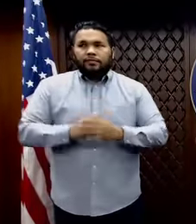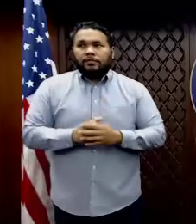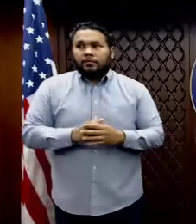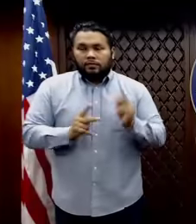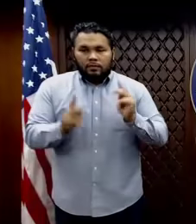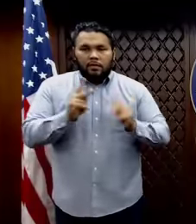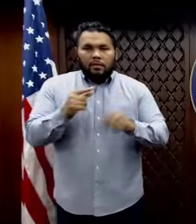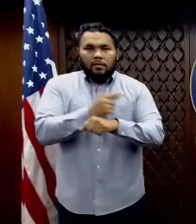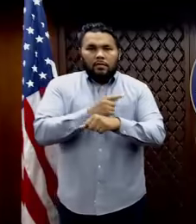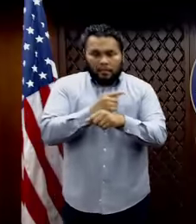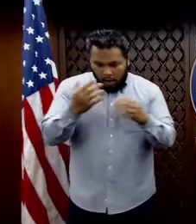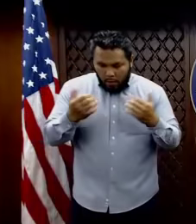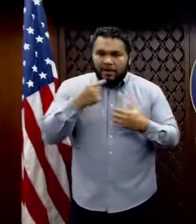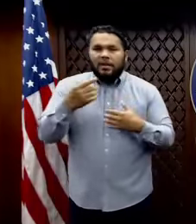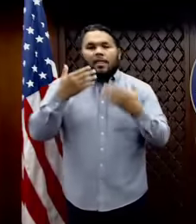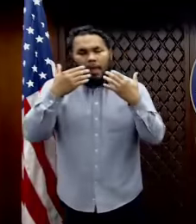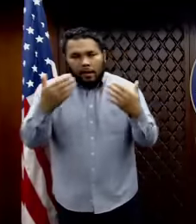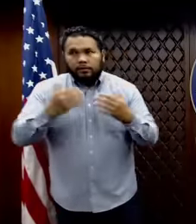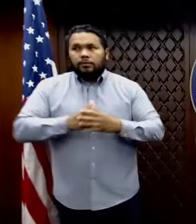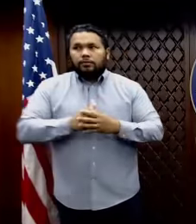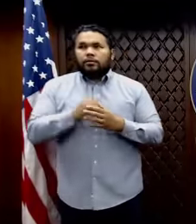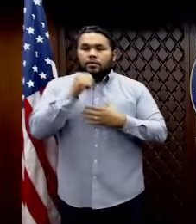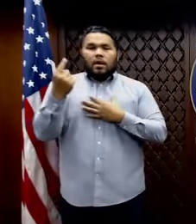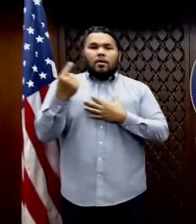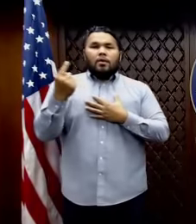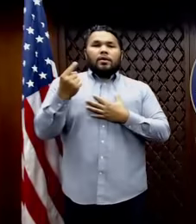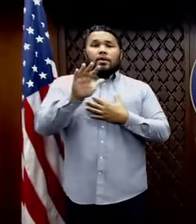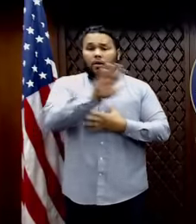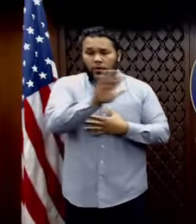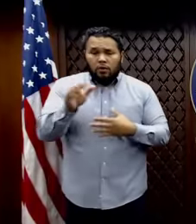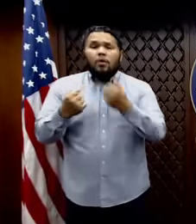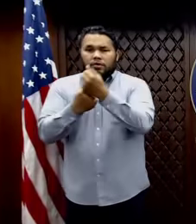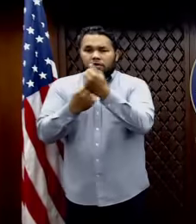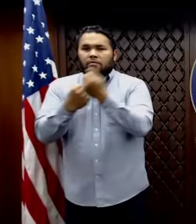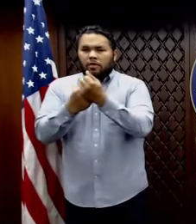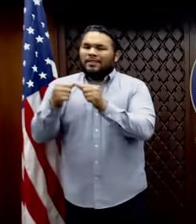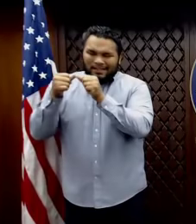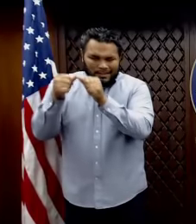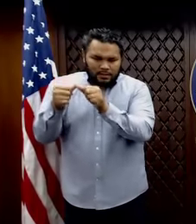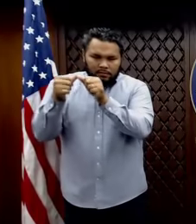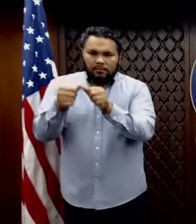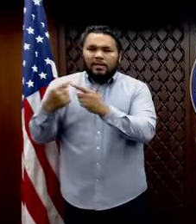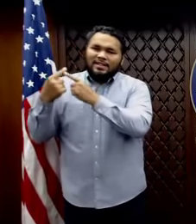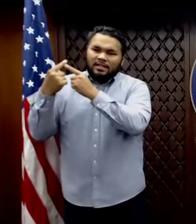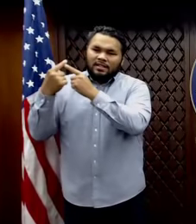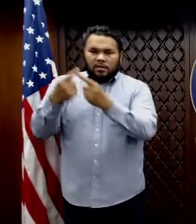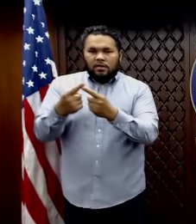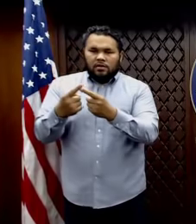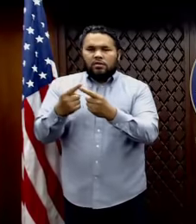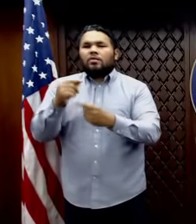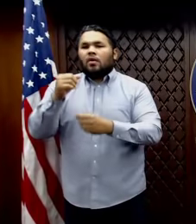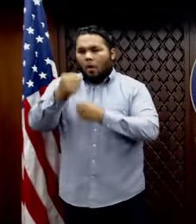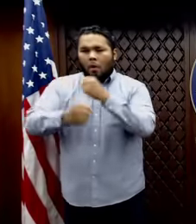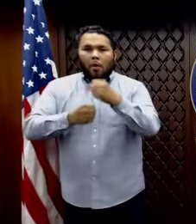Guam, first off, I want to say thanks. Not only has your support been unwavering since all my years on Guam,